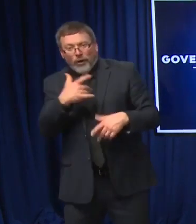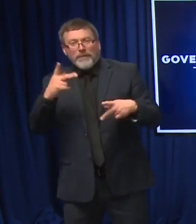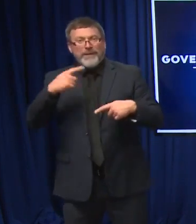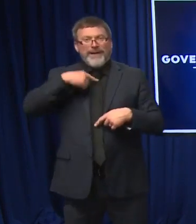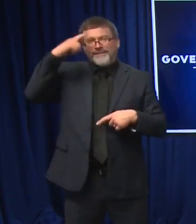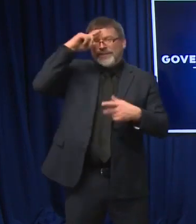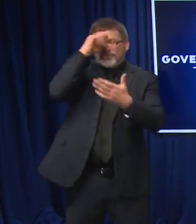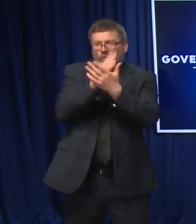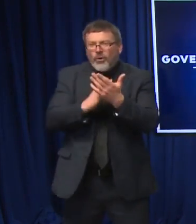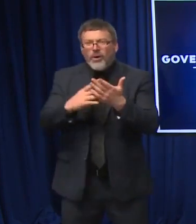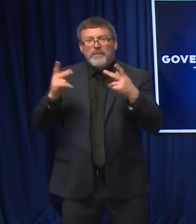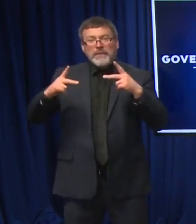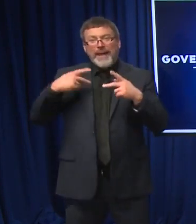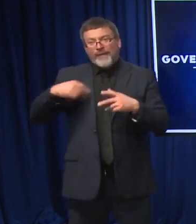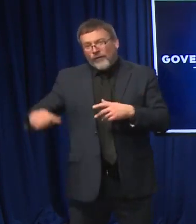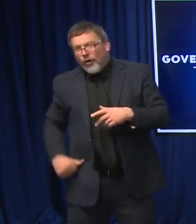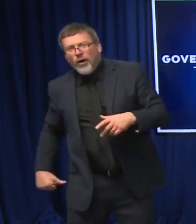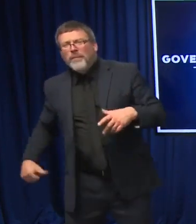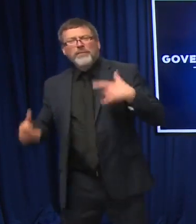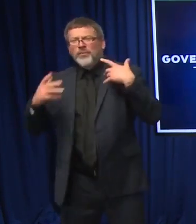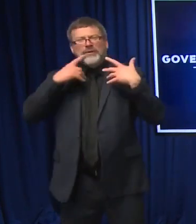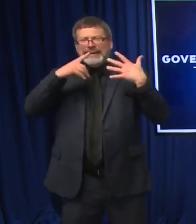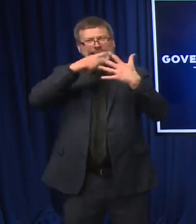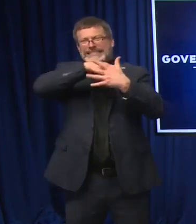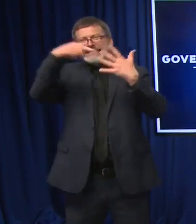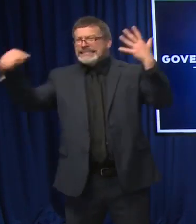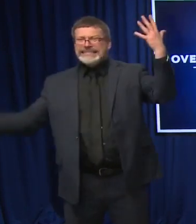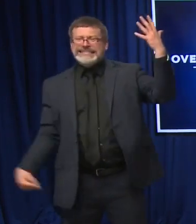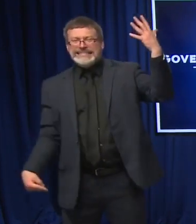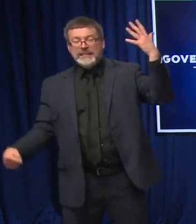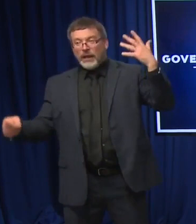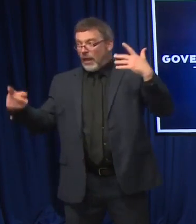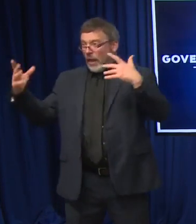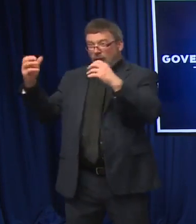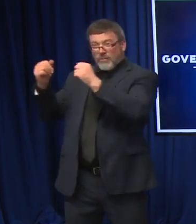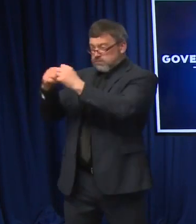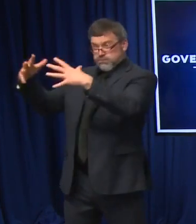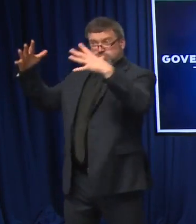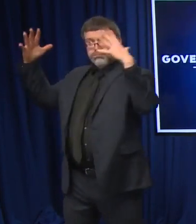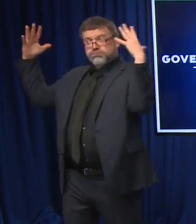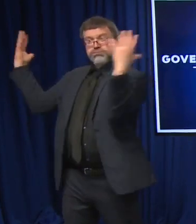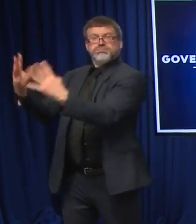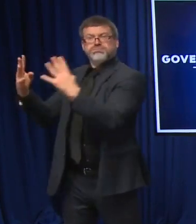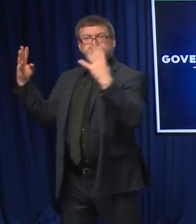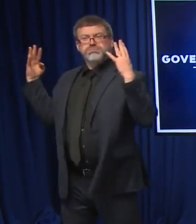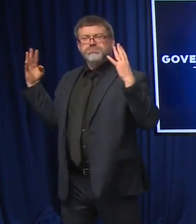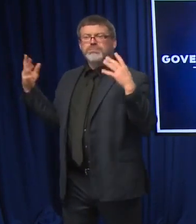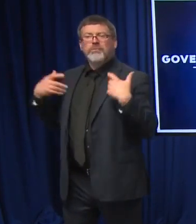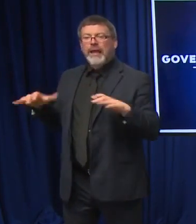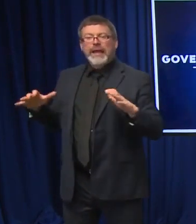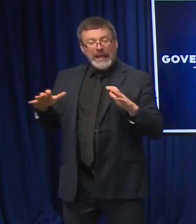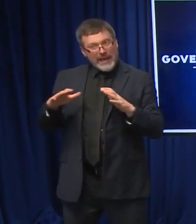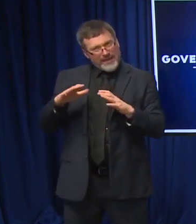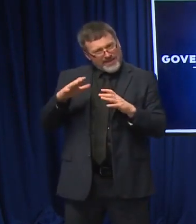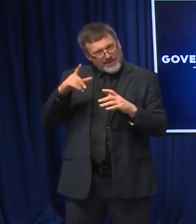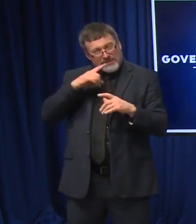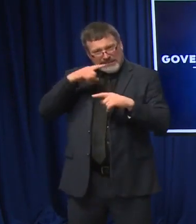get a biopsy. We don't want to limit or delay those very critical needs within our hospital and health care